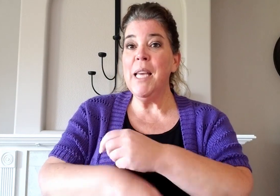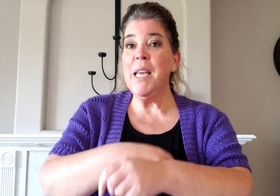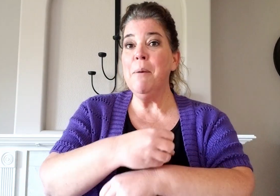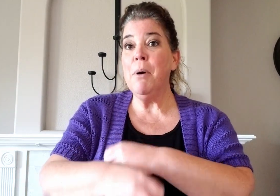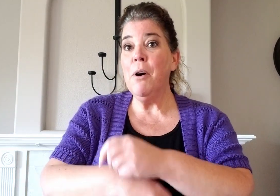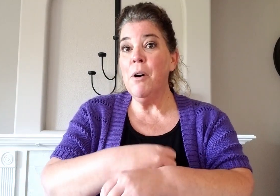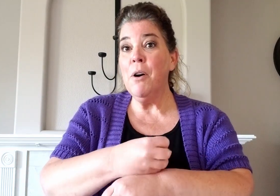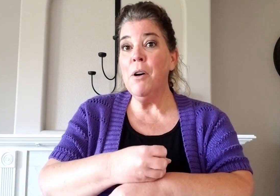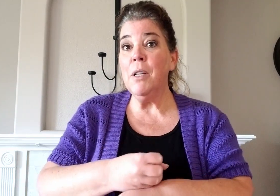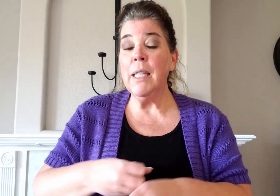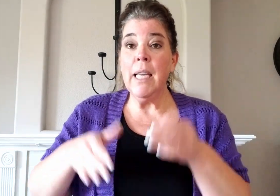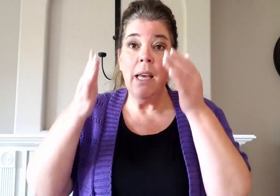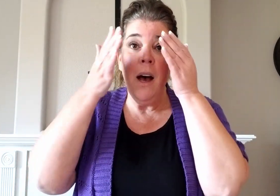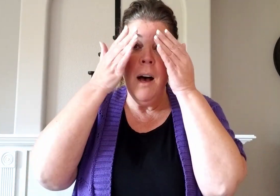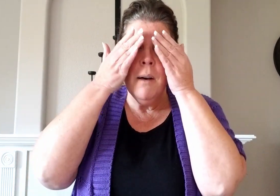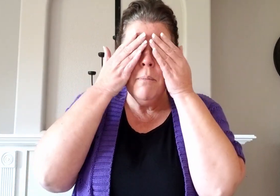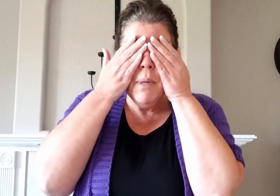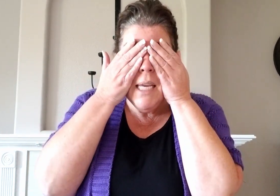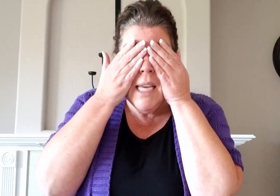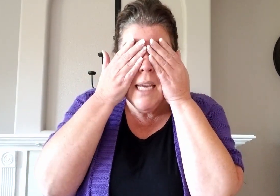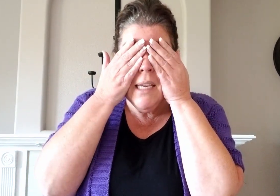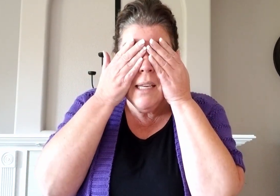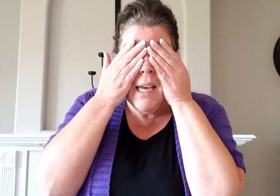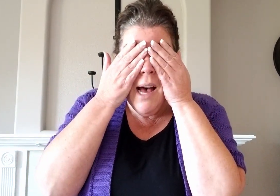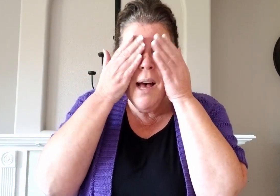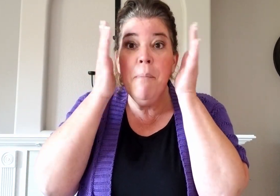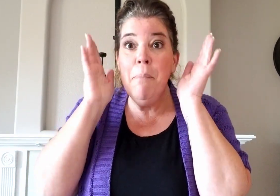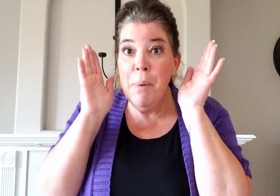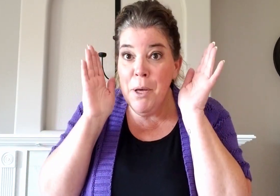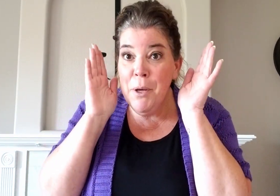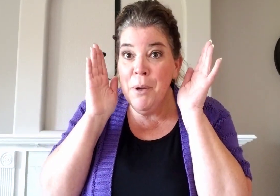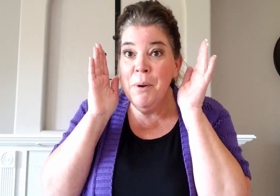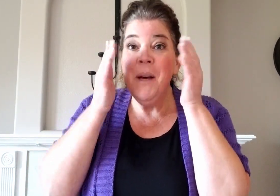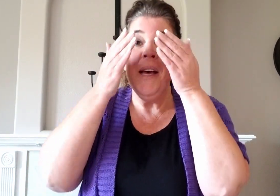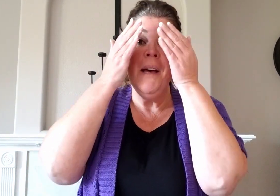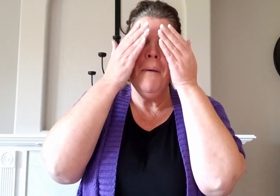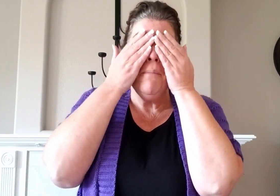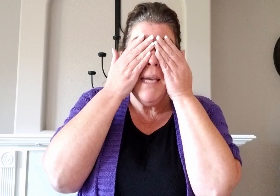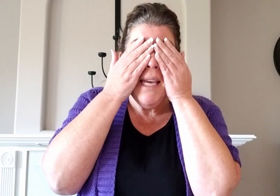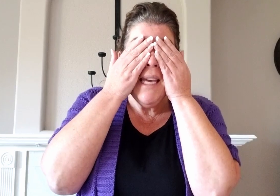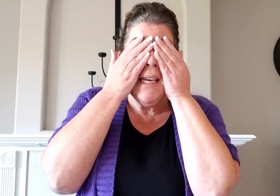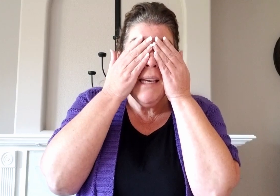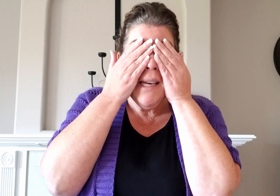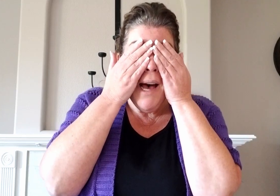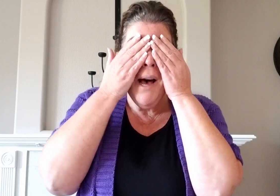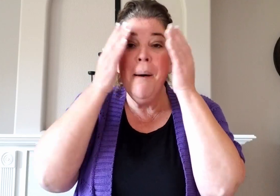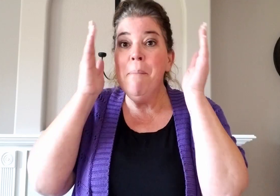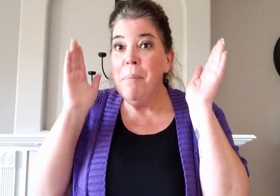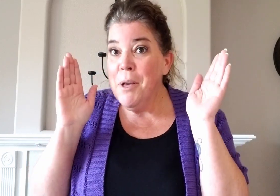-poly, peek-a-boo, peek-a-boo,